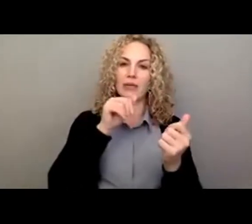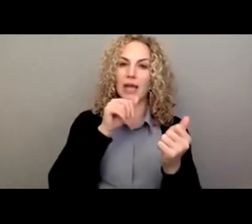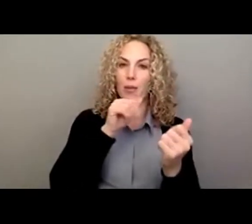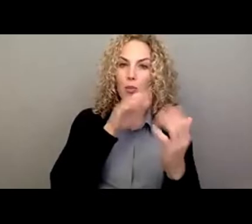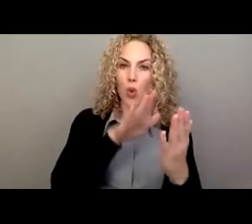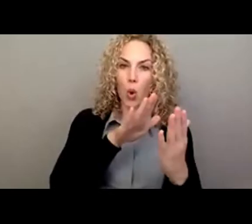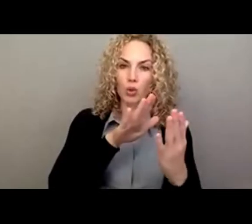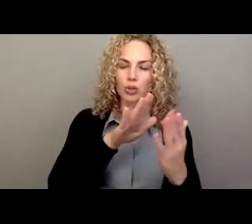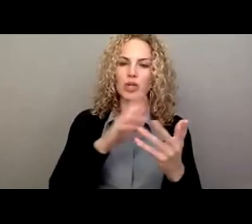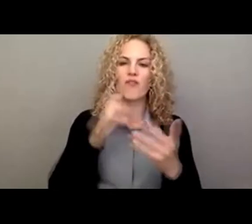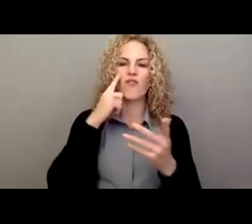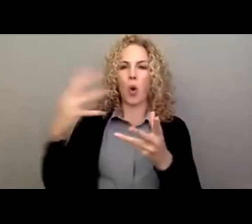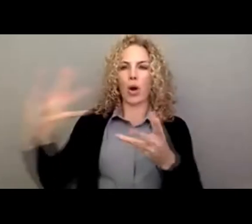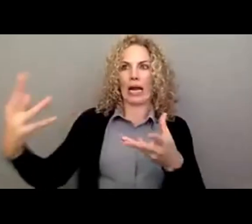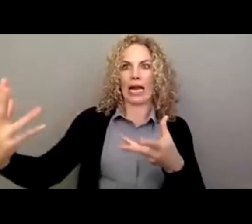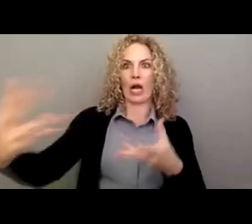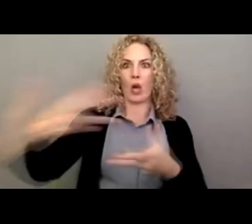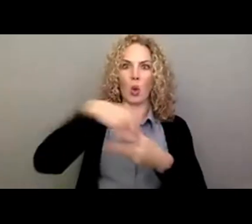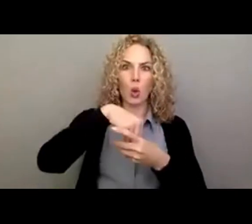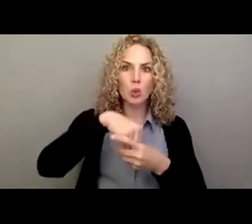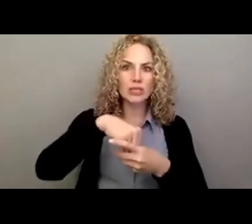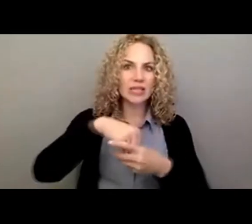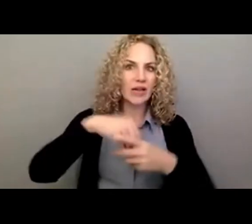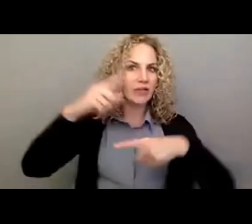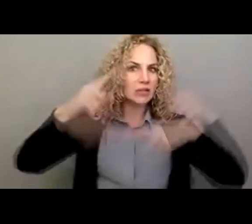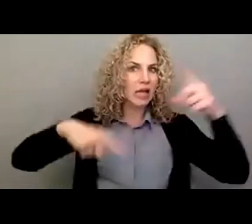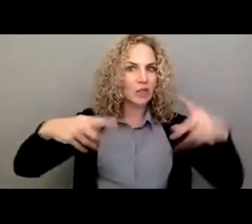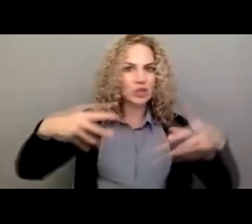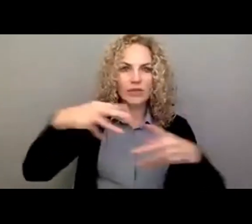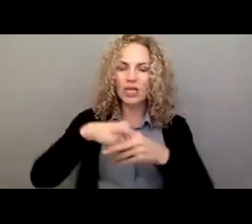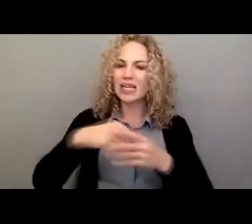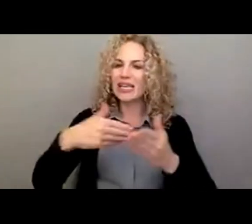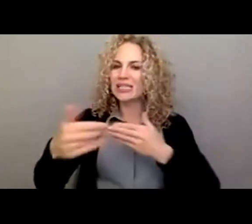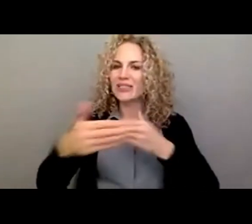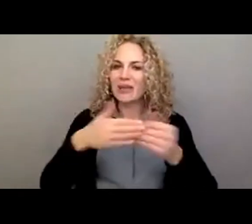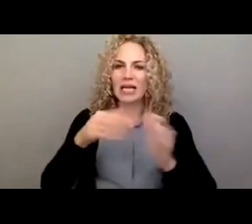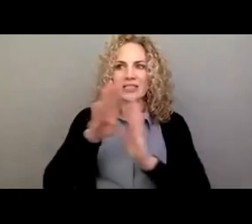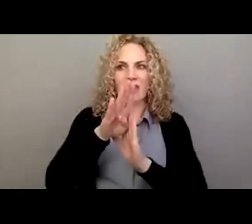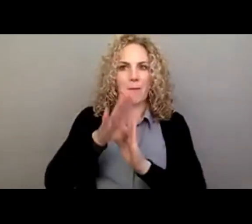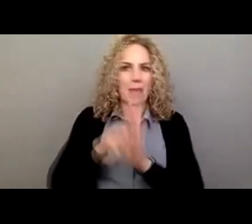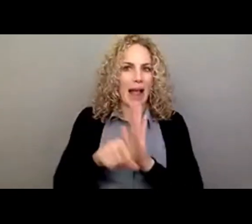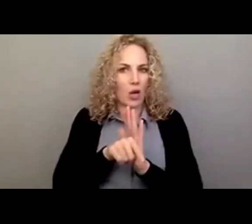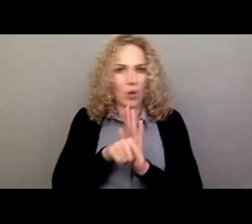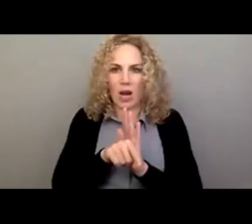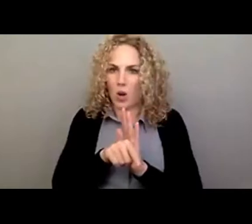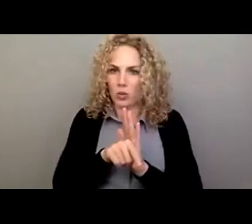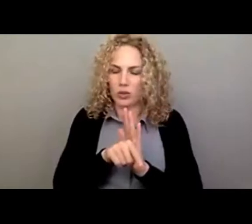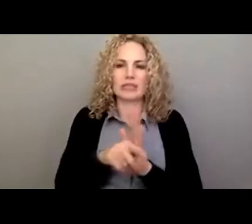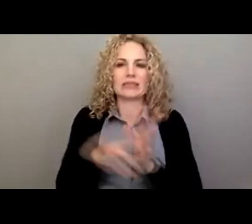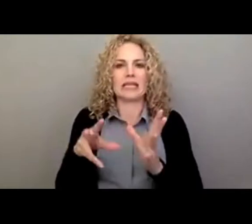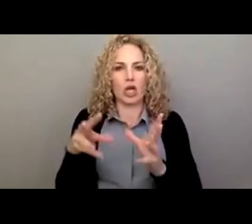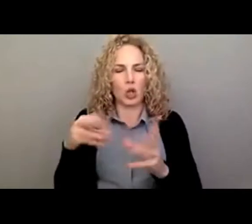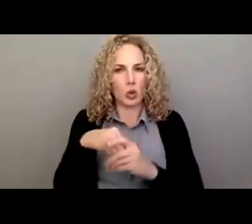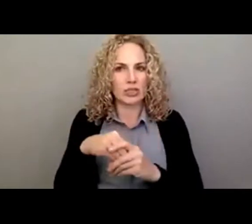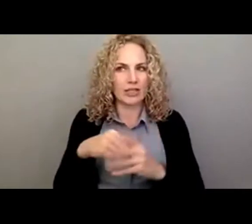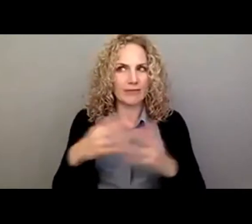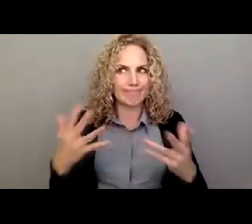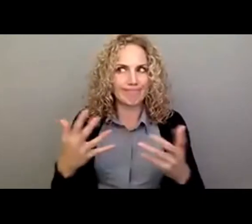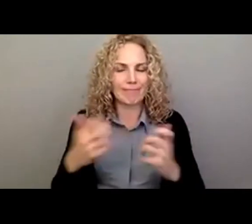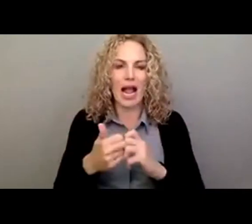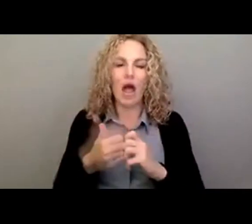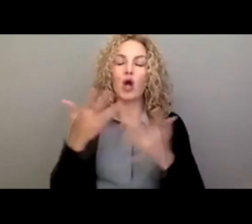inclusiveness, regardless of background. You've probably heard